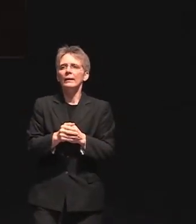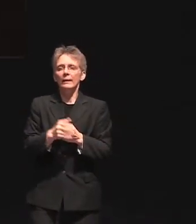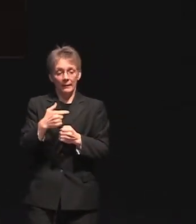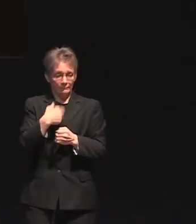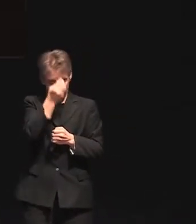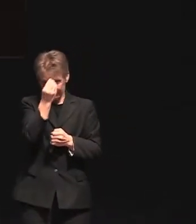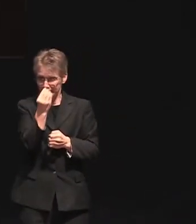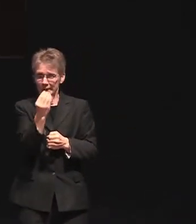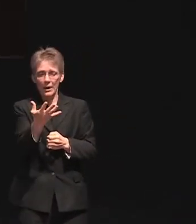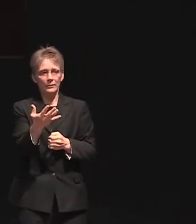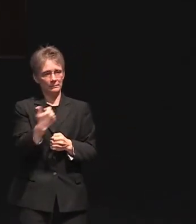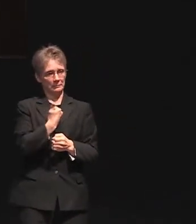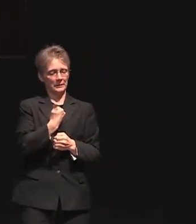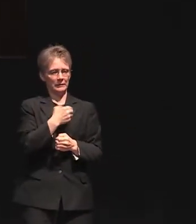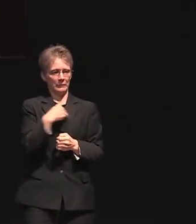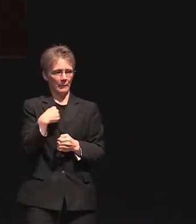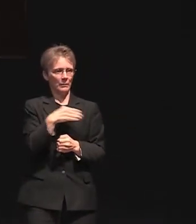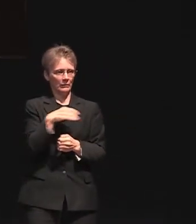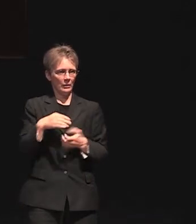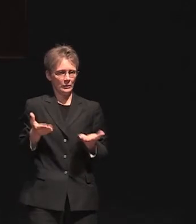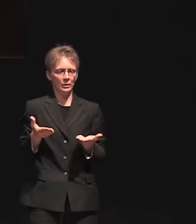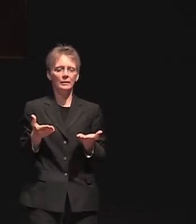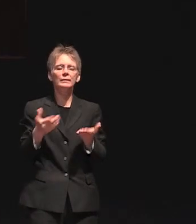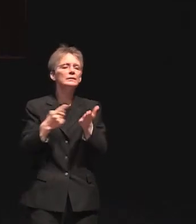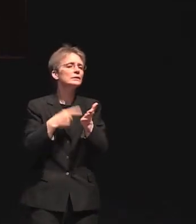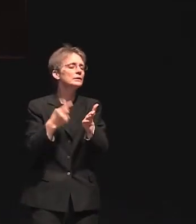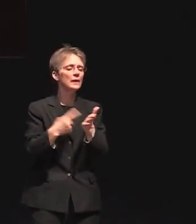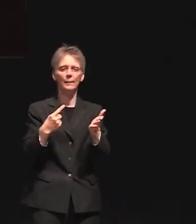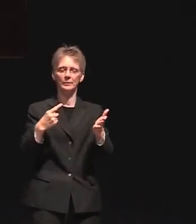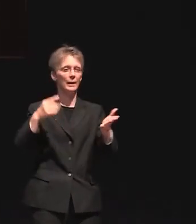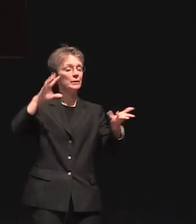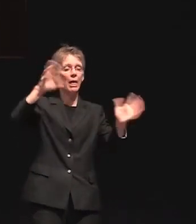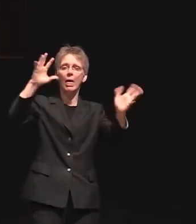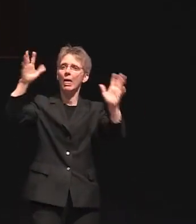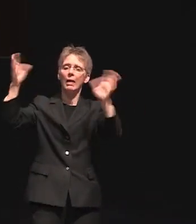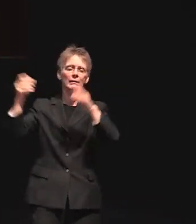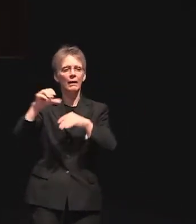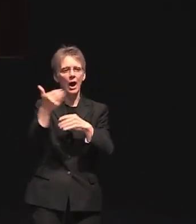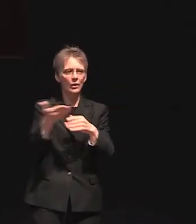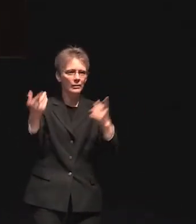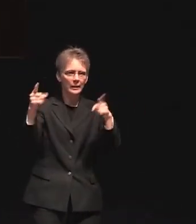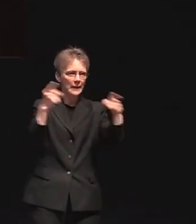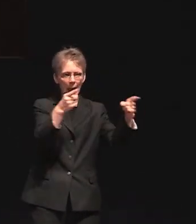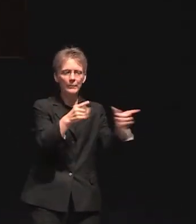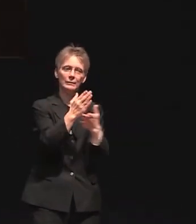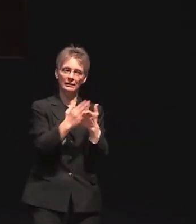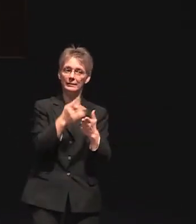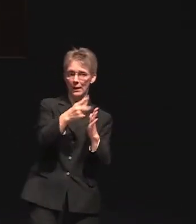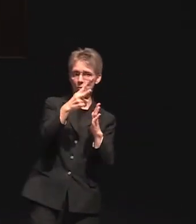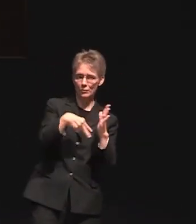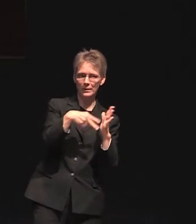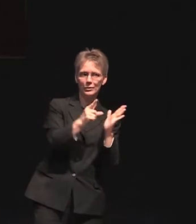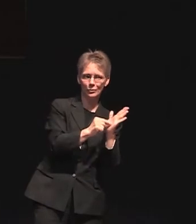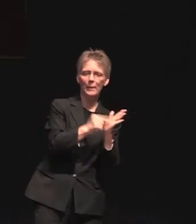that as a member of Congress when all kinds of other things are going on here some of it you read about in the newspapers and some of it you watch